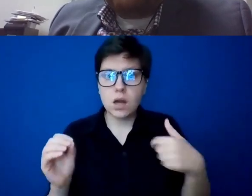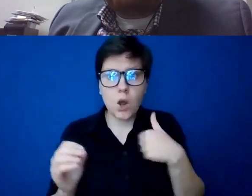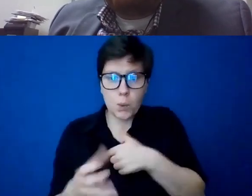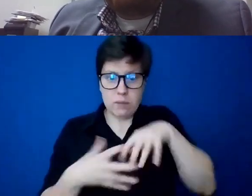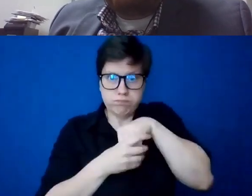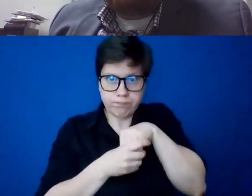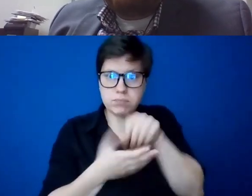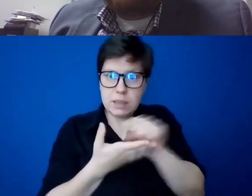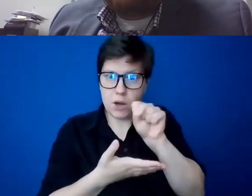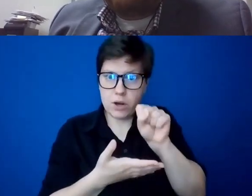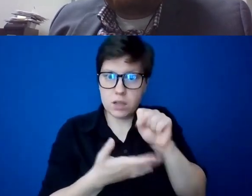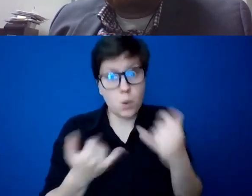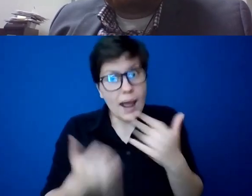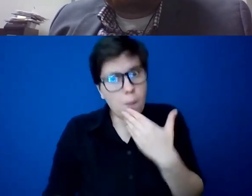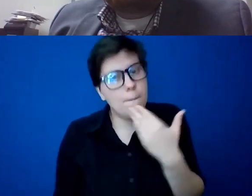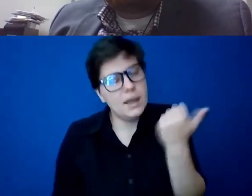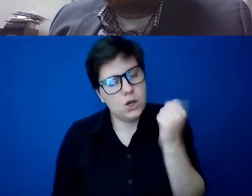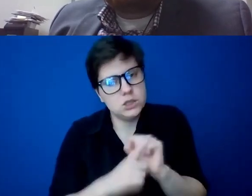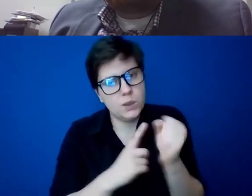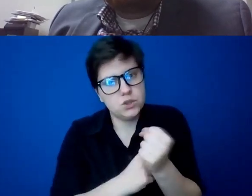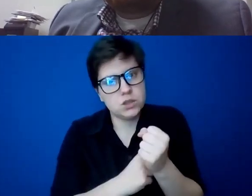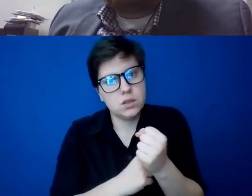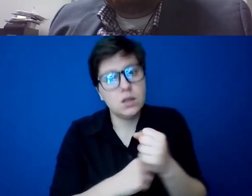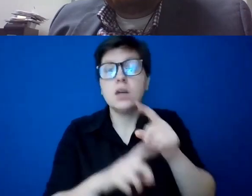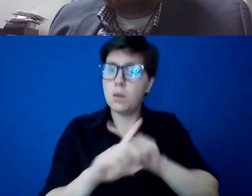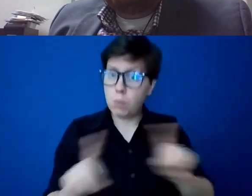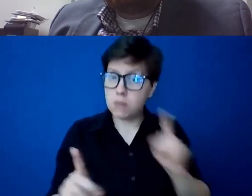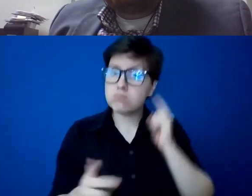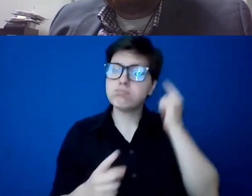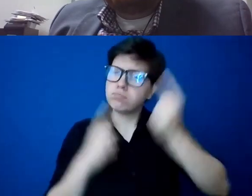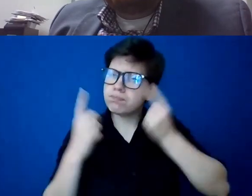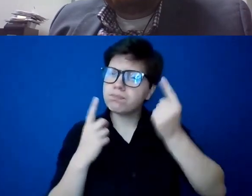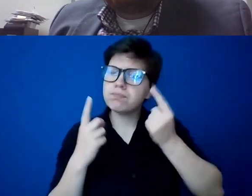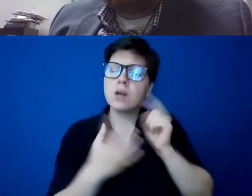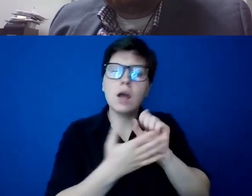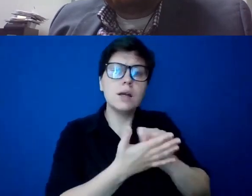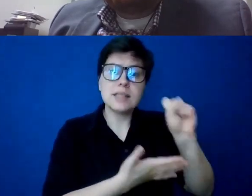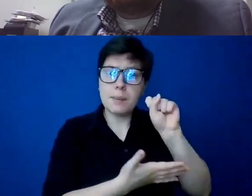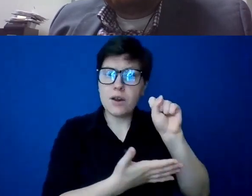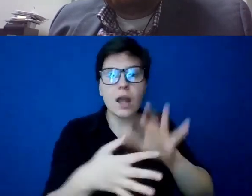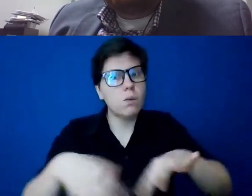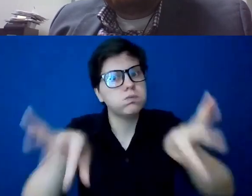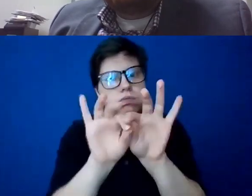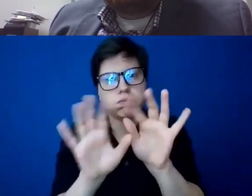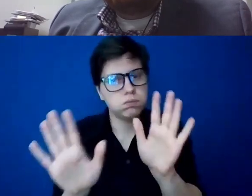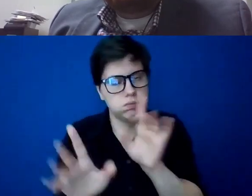much better position now, but, uh, after reflecting a little bit, seminary is important. Don't get me wrong.